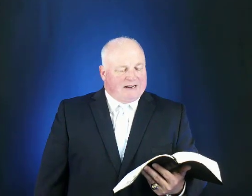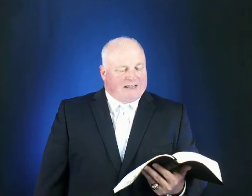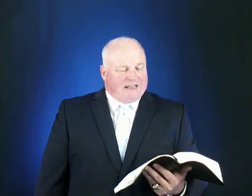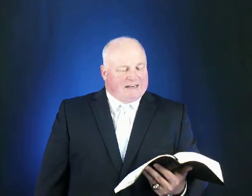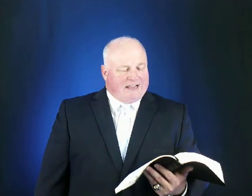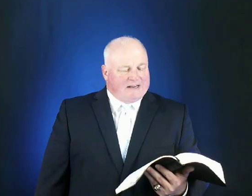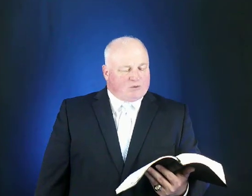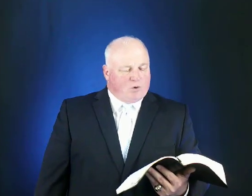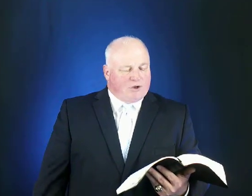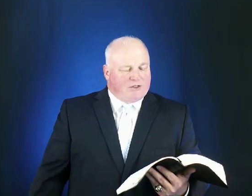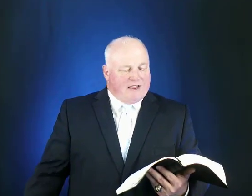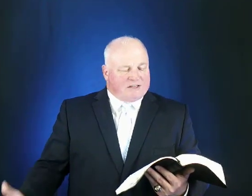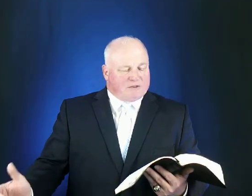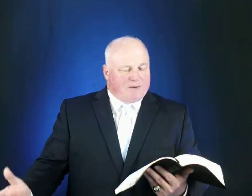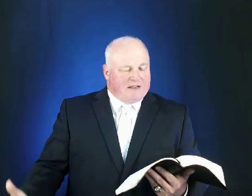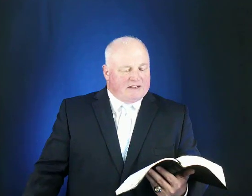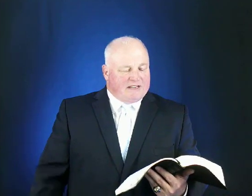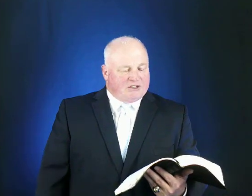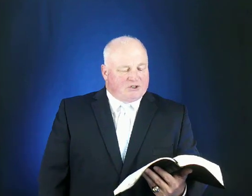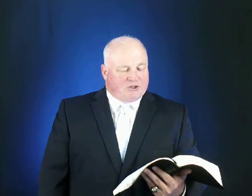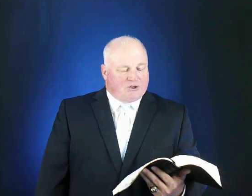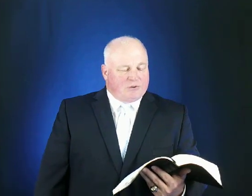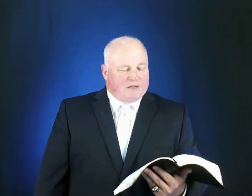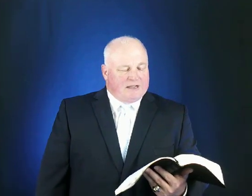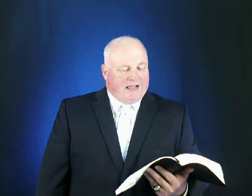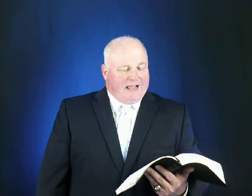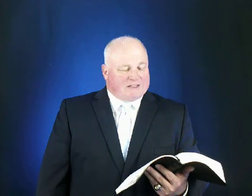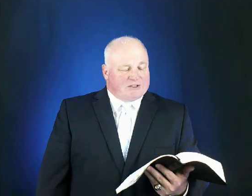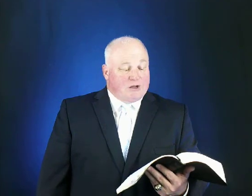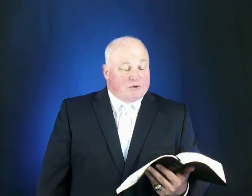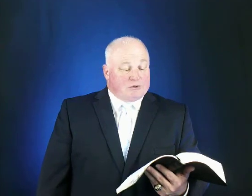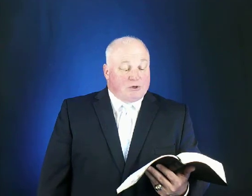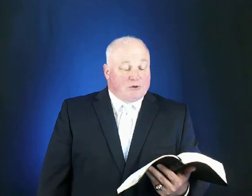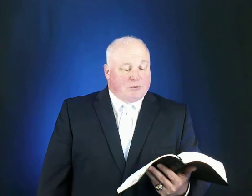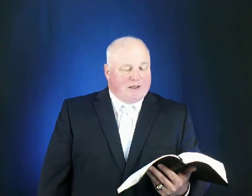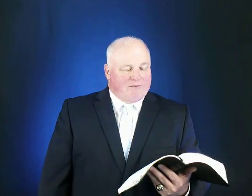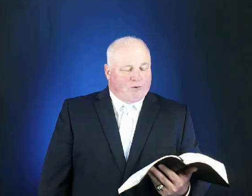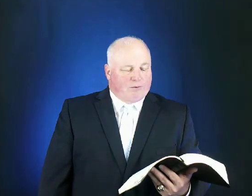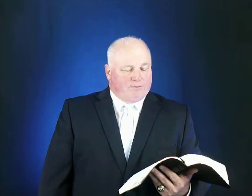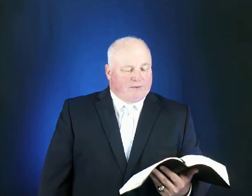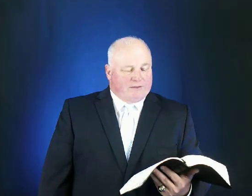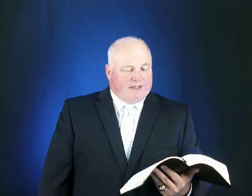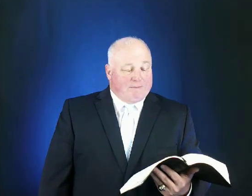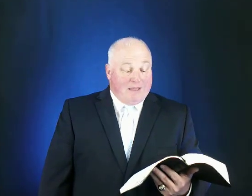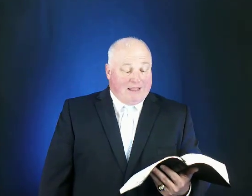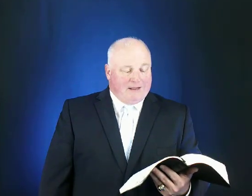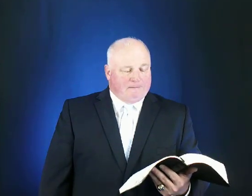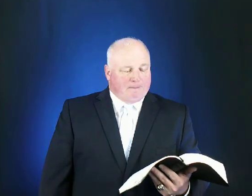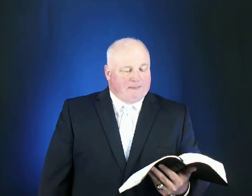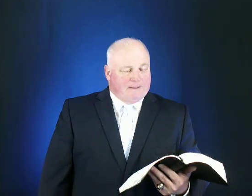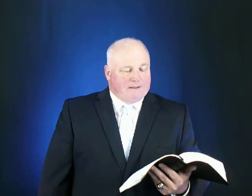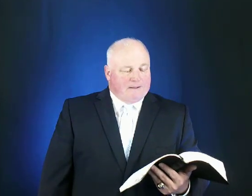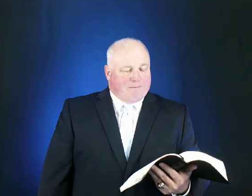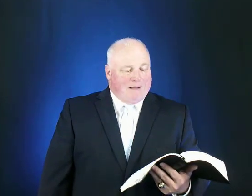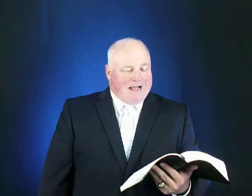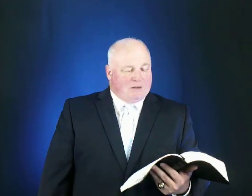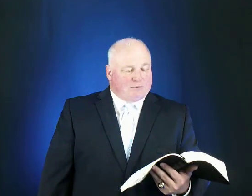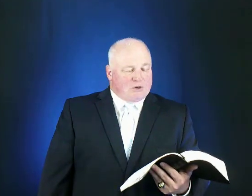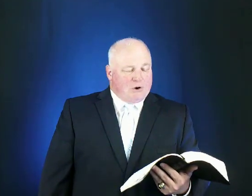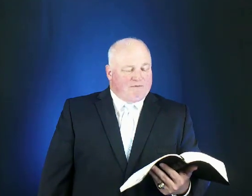a in case where they speak against you as those who do evil they may by observing